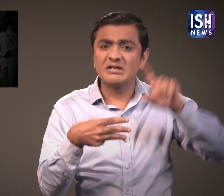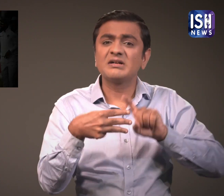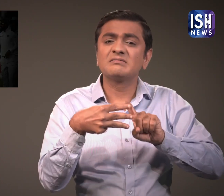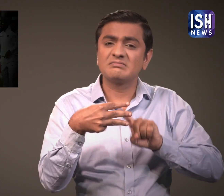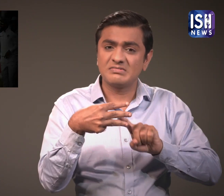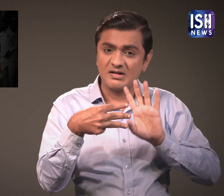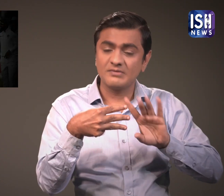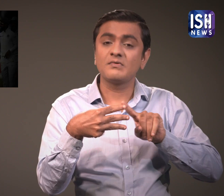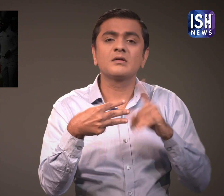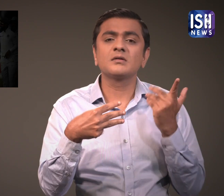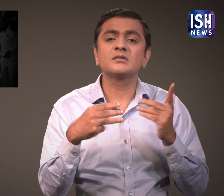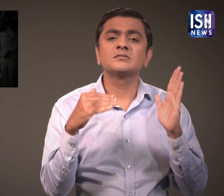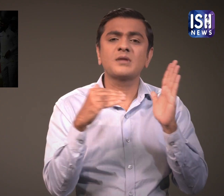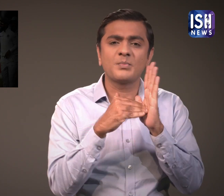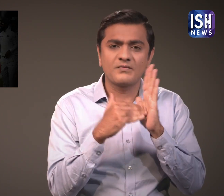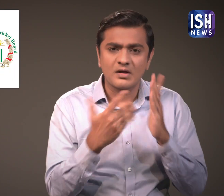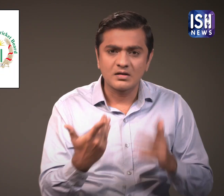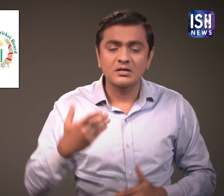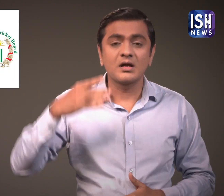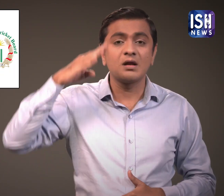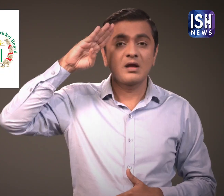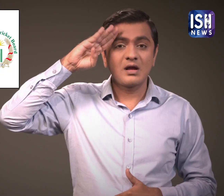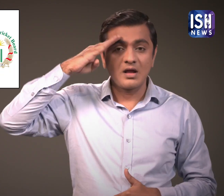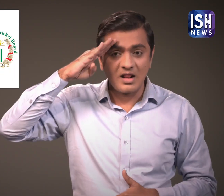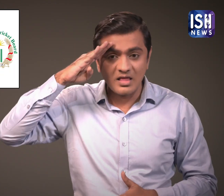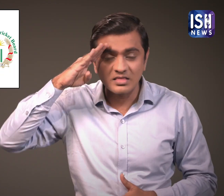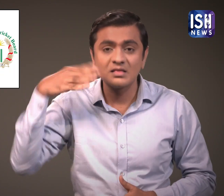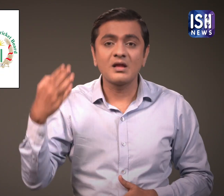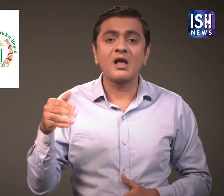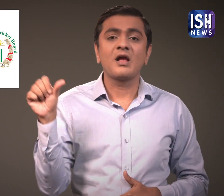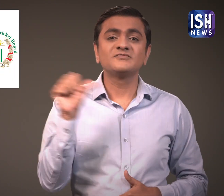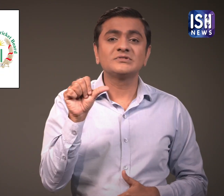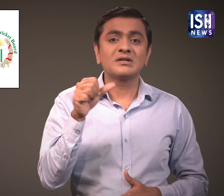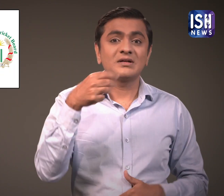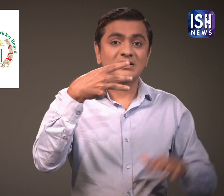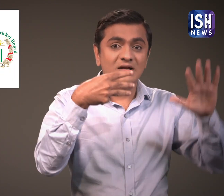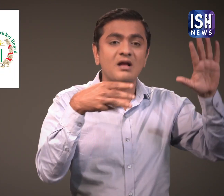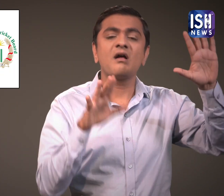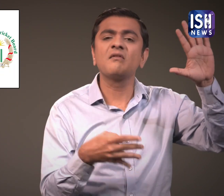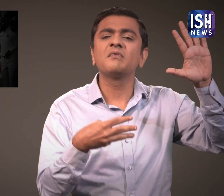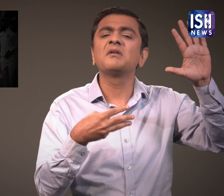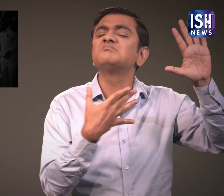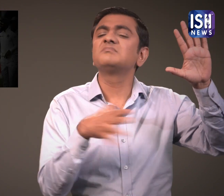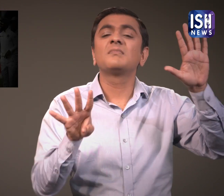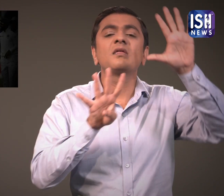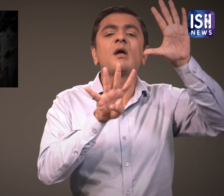The last 3 teams on the ranking, Zimbabwe, Ireland and Afghanistan did not qualify.